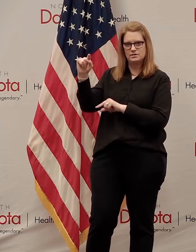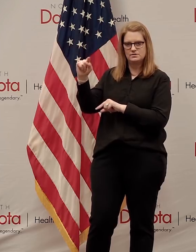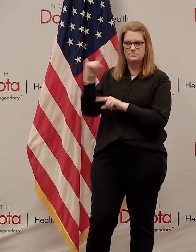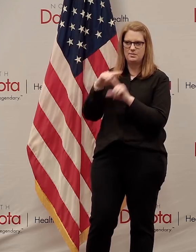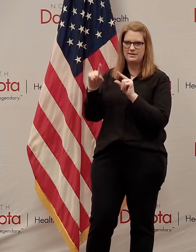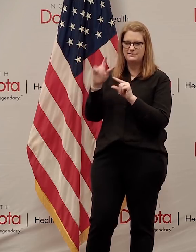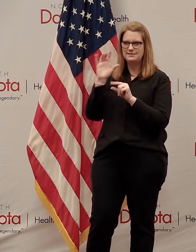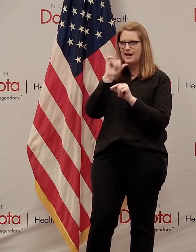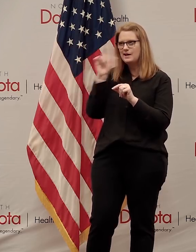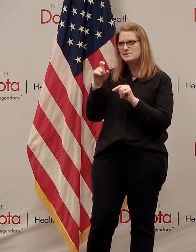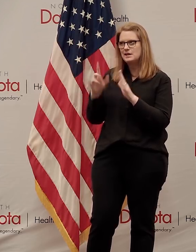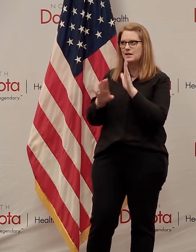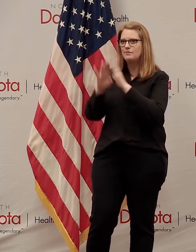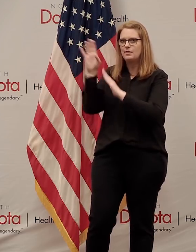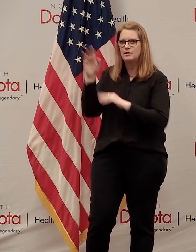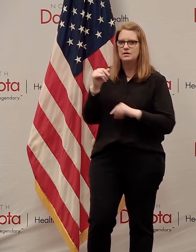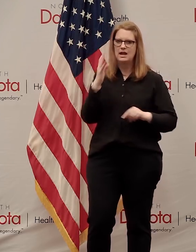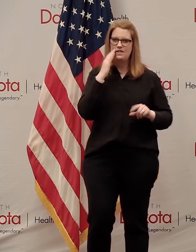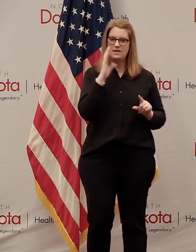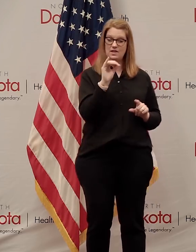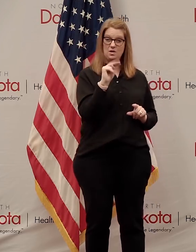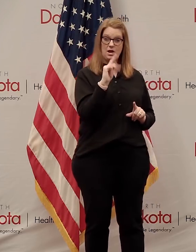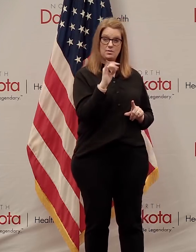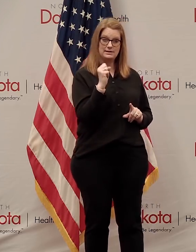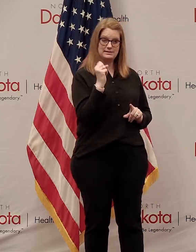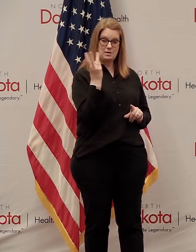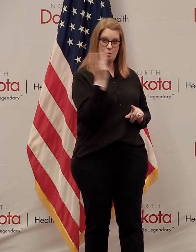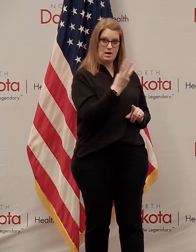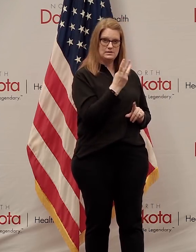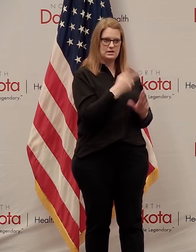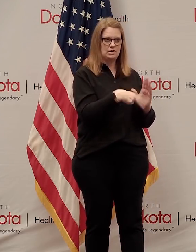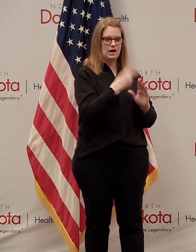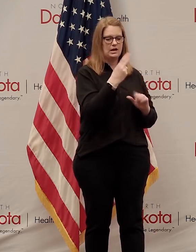everybody else. I think we've got some counties in the west that are actually higher.